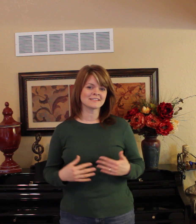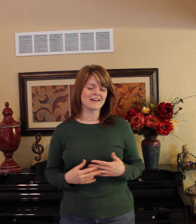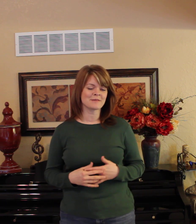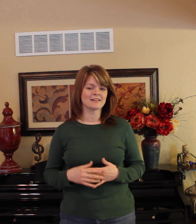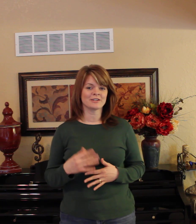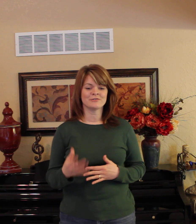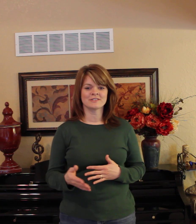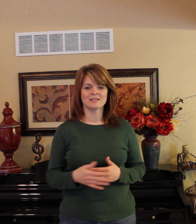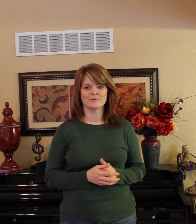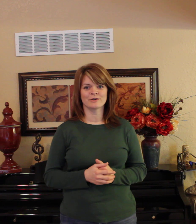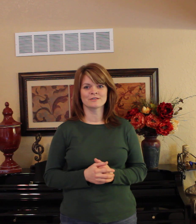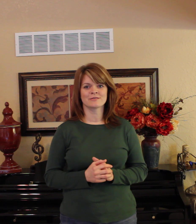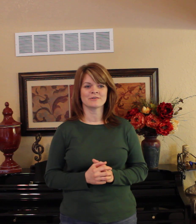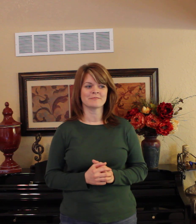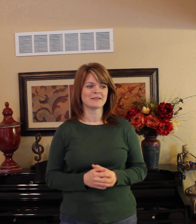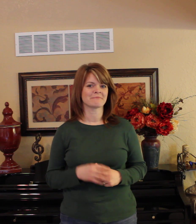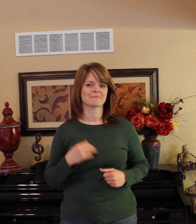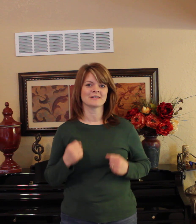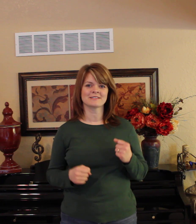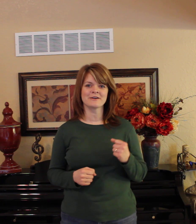time I'd like you to sing the words with me. Let's go.